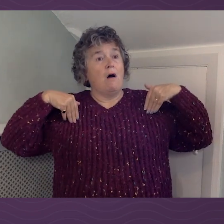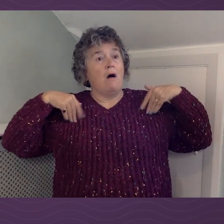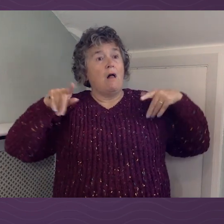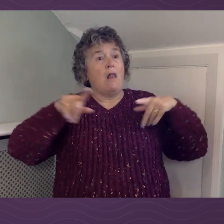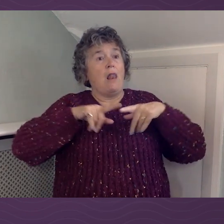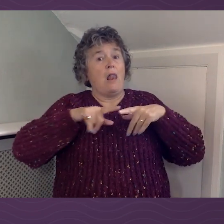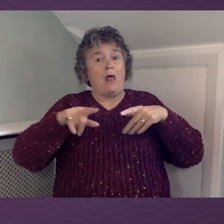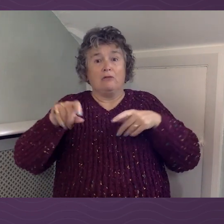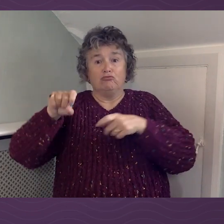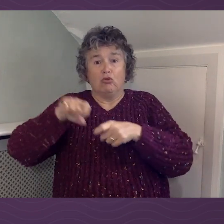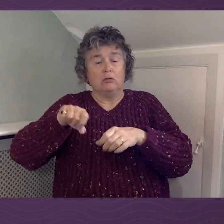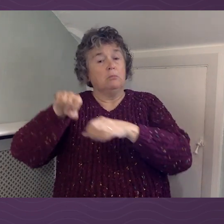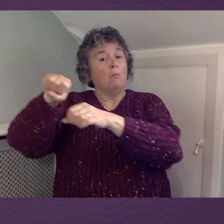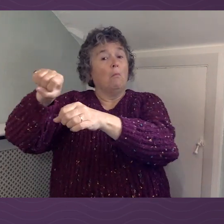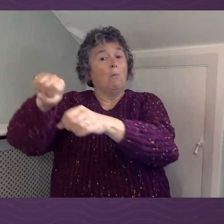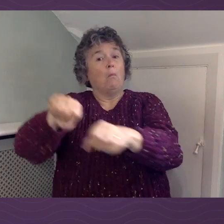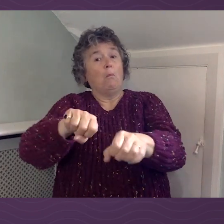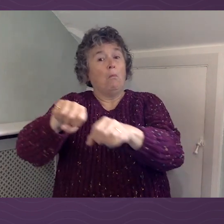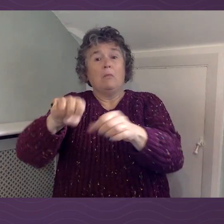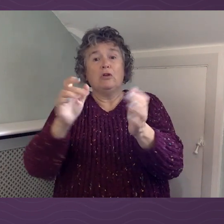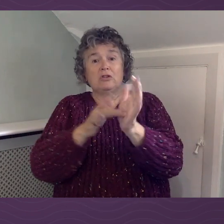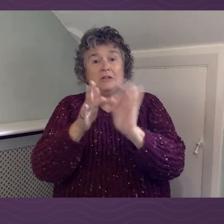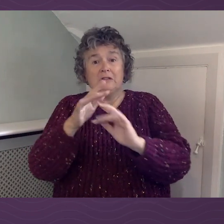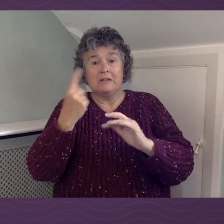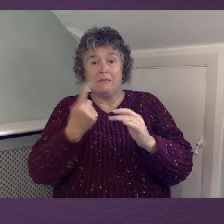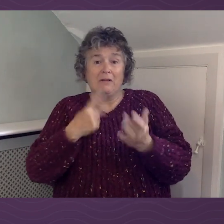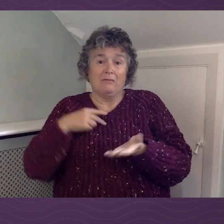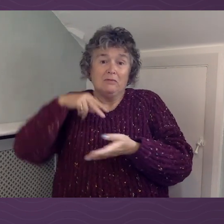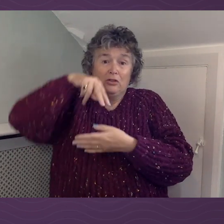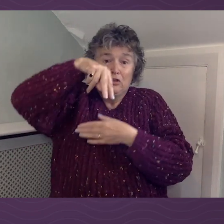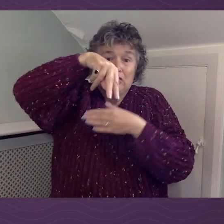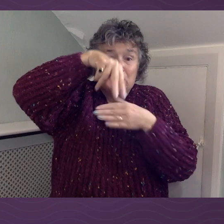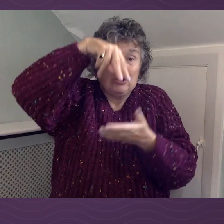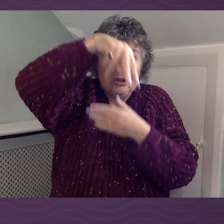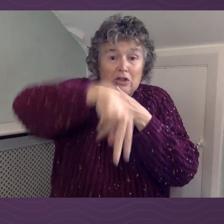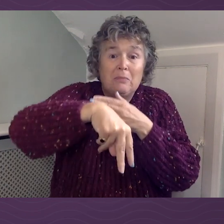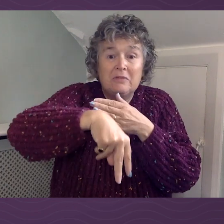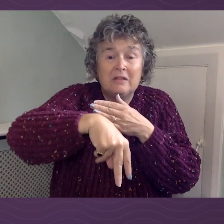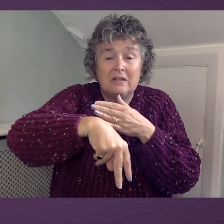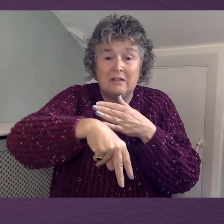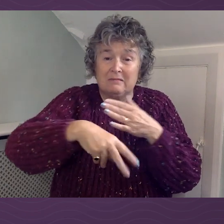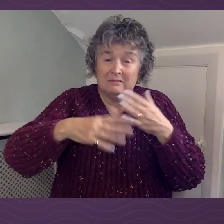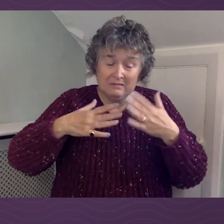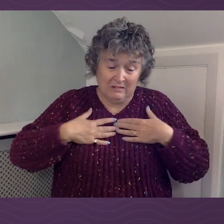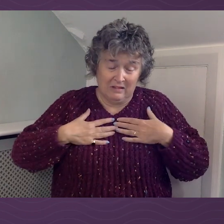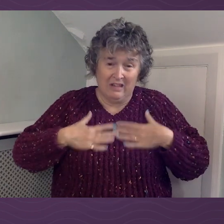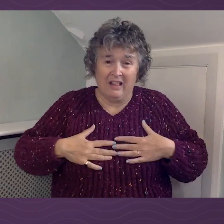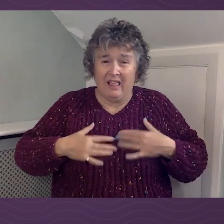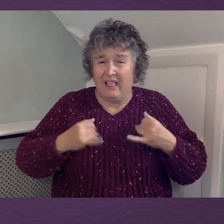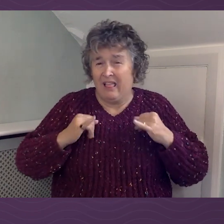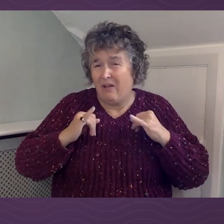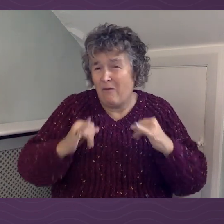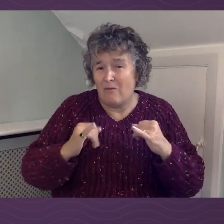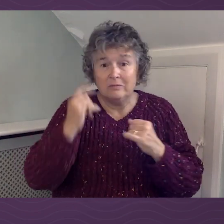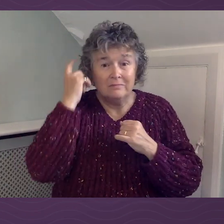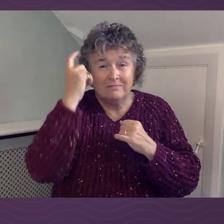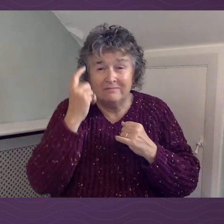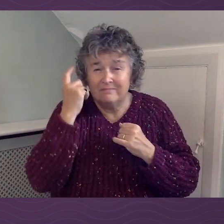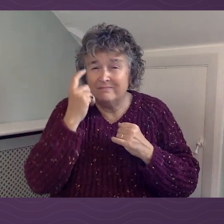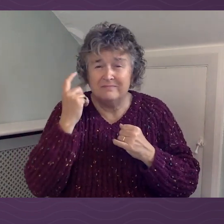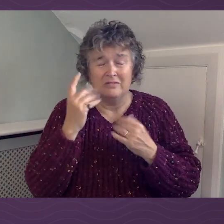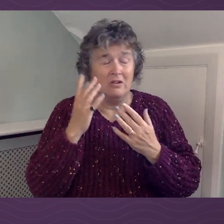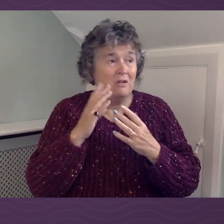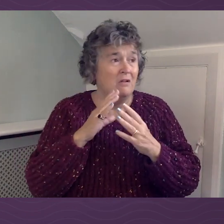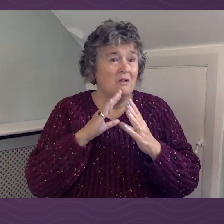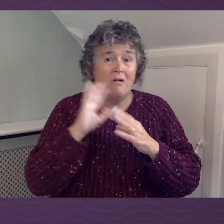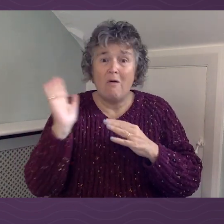clear the blockage. He jumped in and he got filthy, disgusting. You think of all the